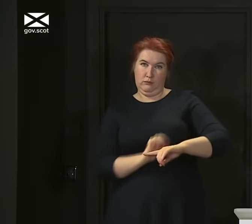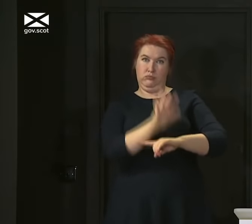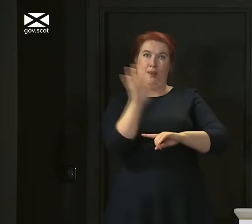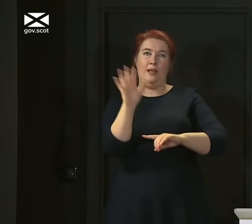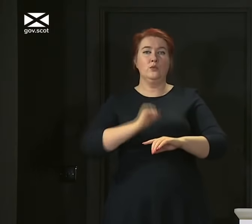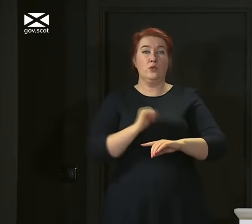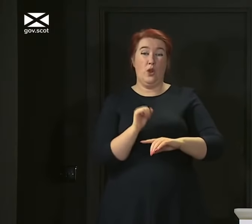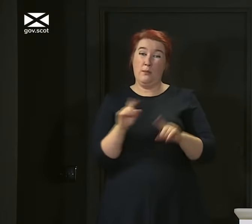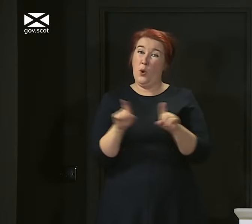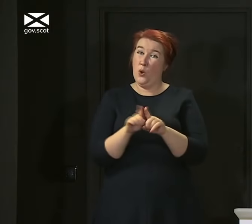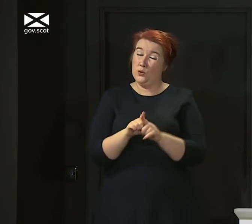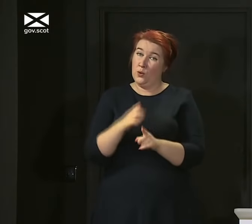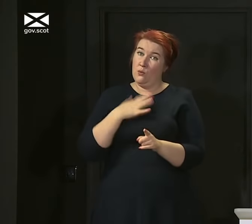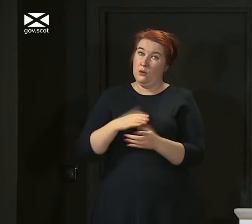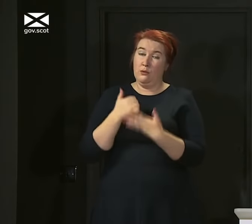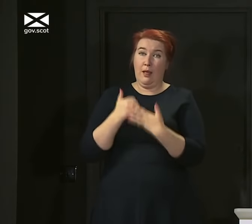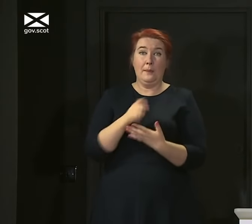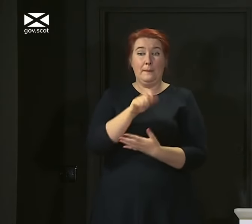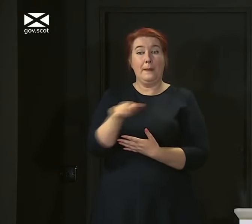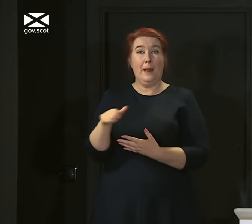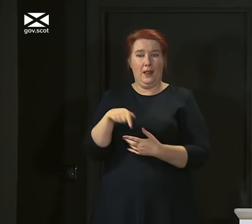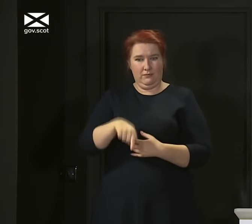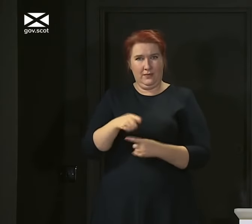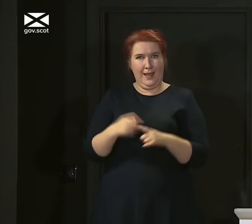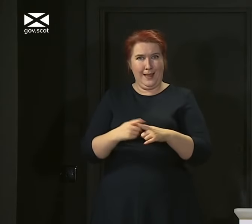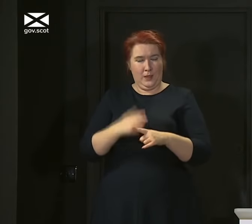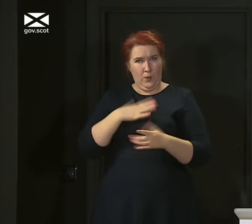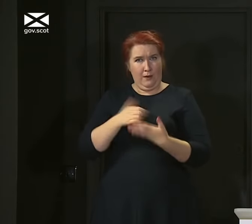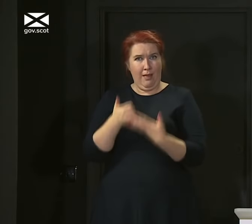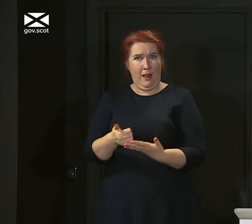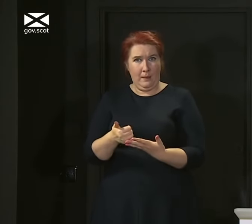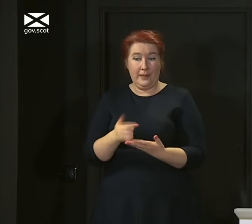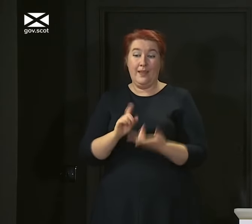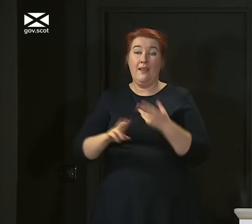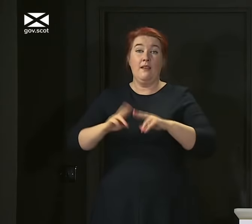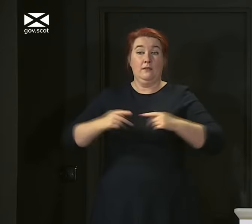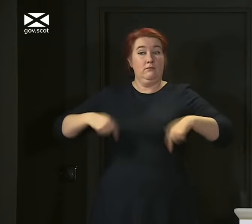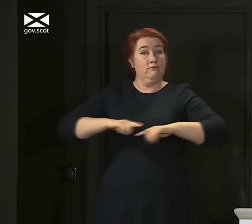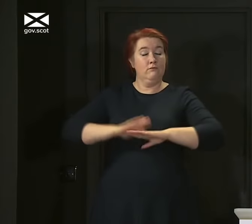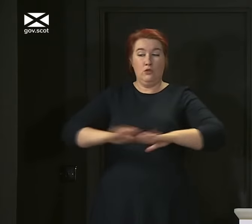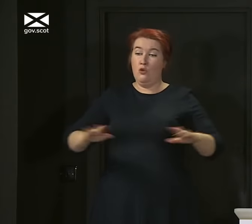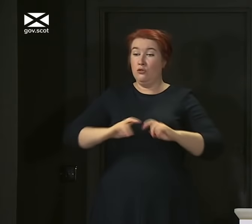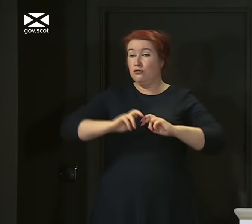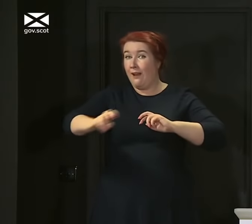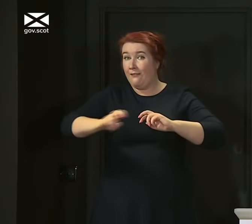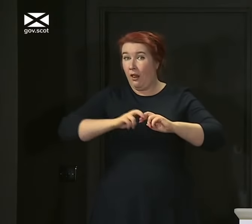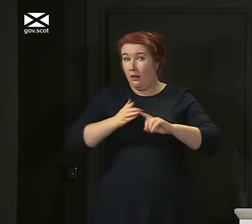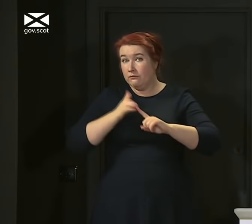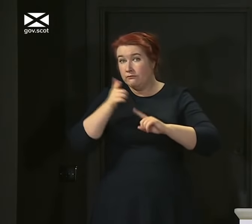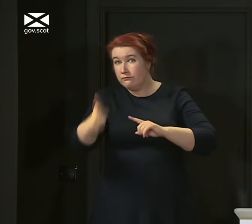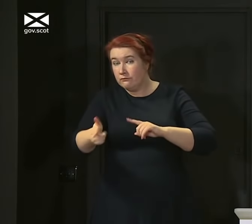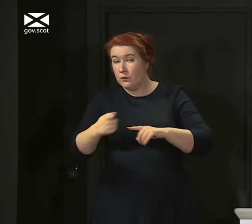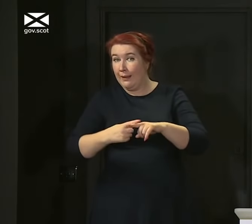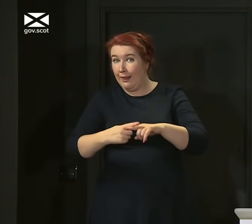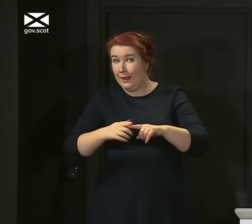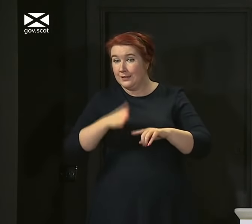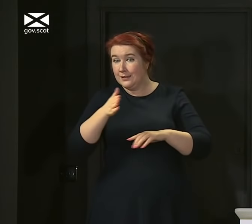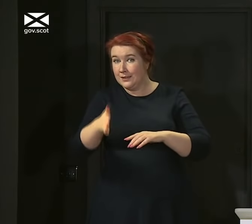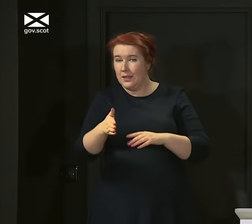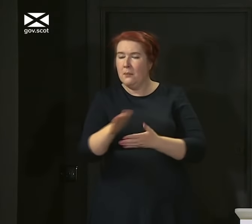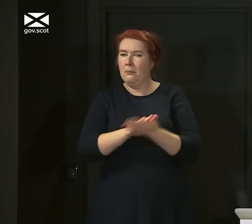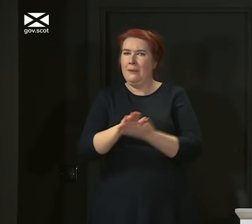is also designed to assist people in these parts of England. By not travelling there, we are making sure that we don't